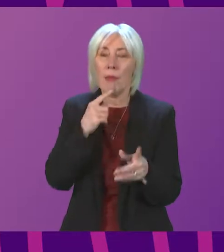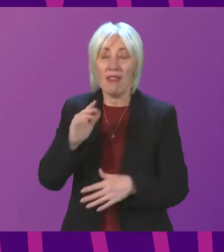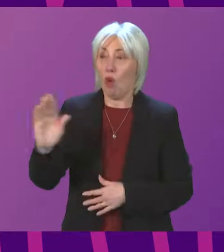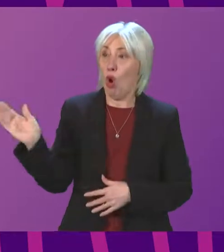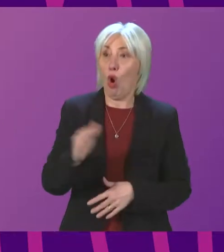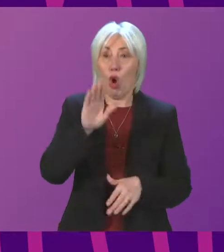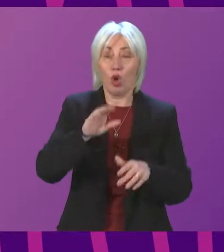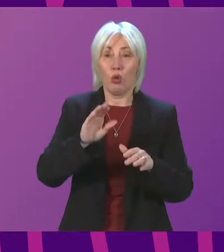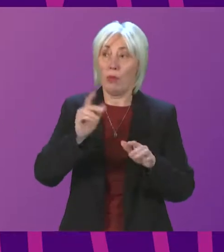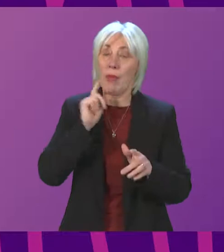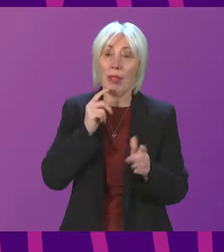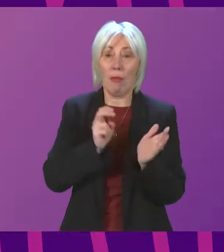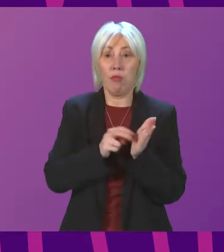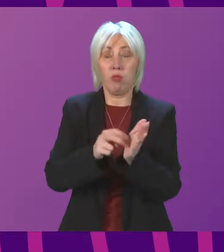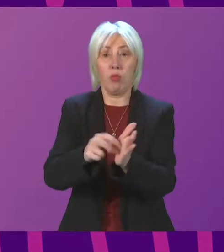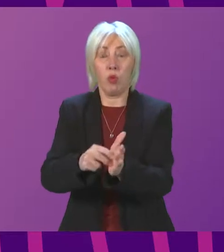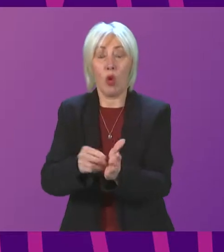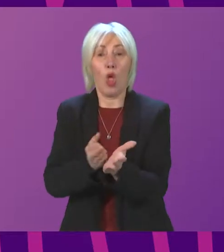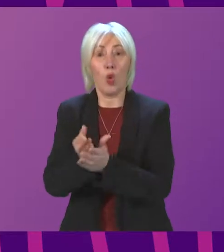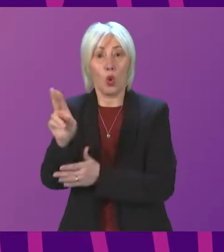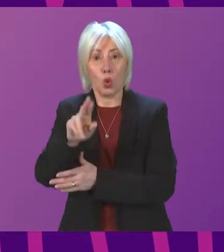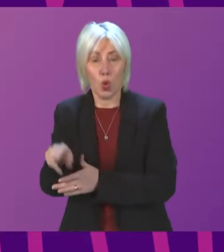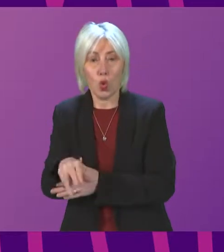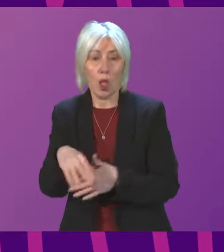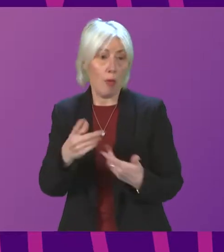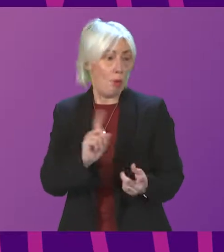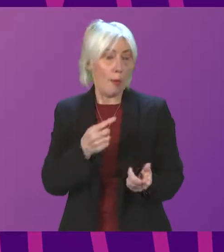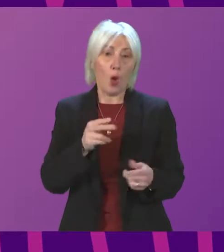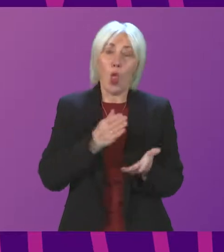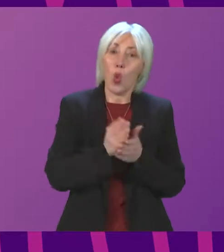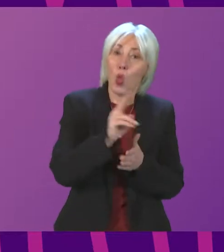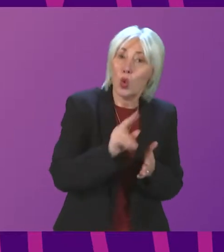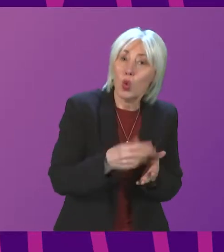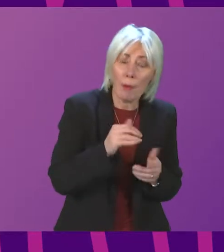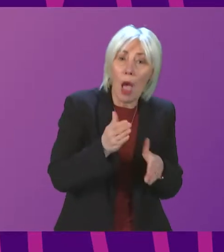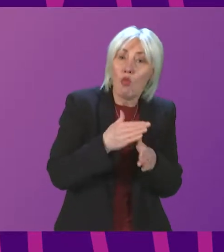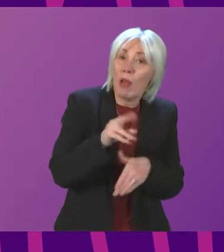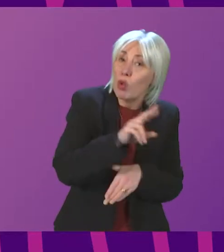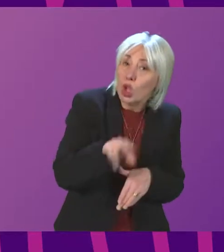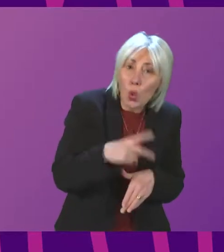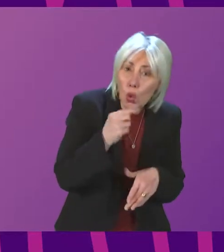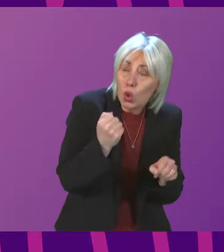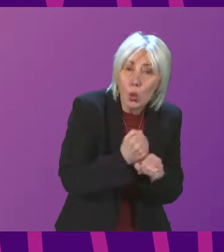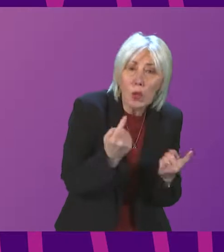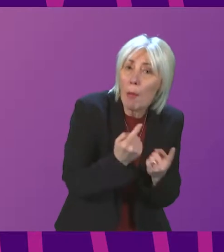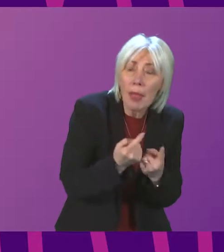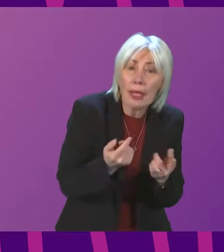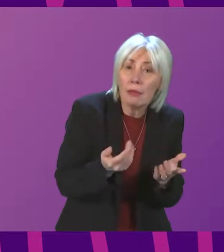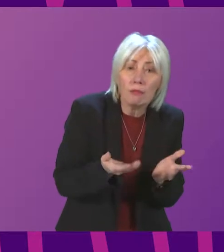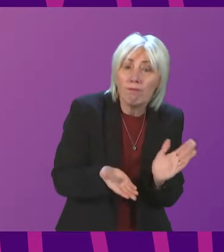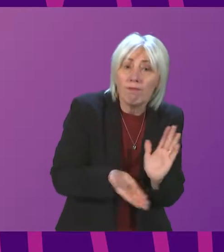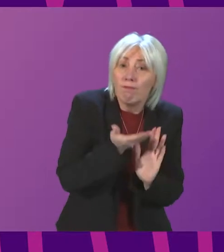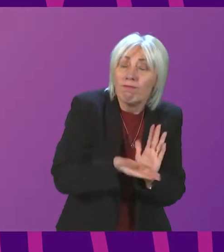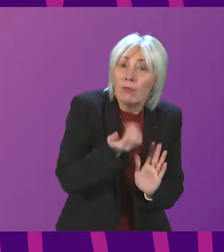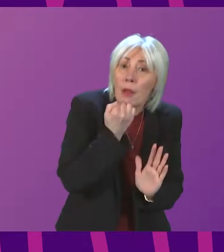Can I ask her then what more can schools do? I mean, should we start seeing more rollout perhaps in primary schools as well? Minister. I thank